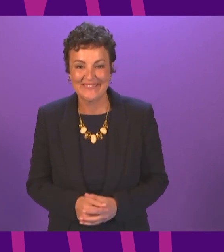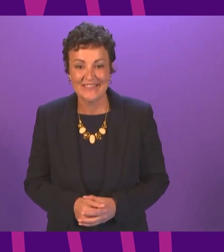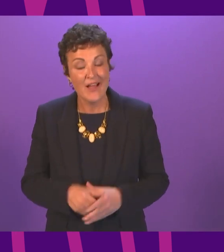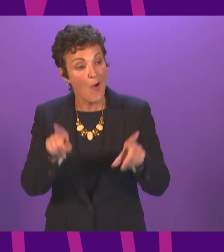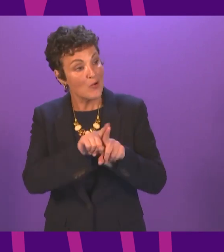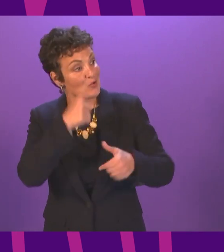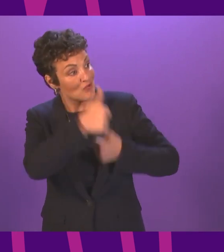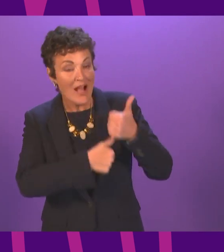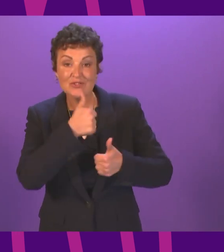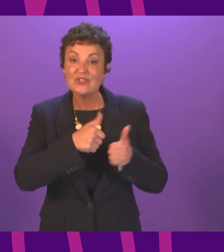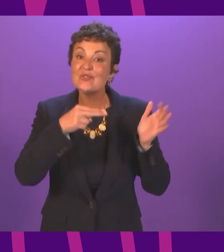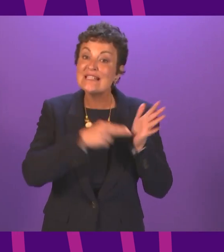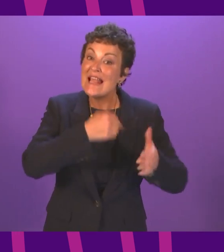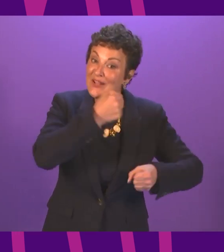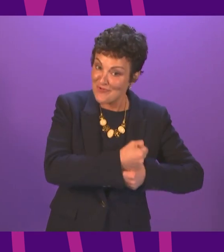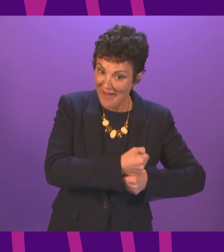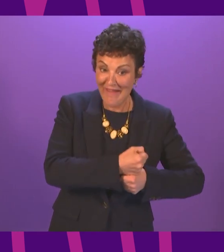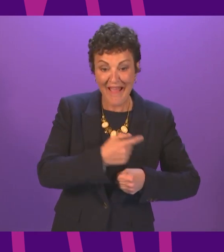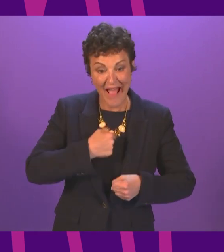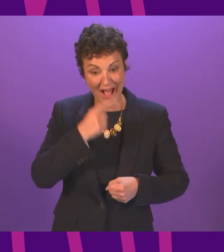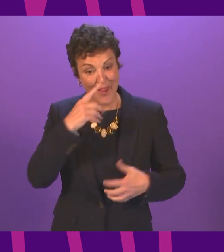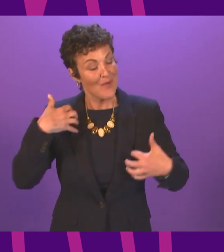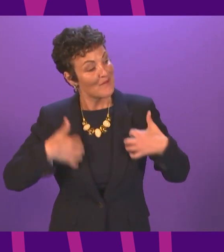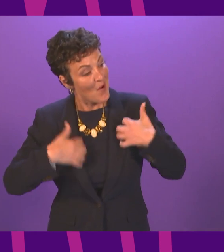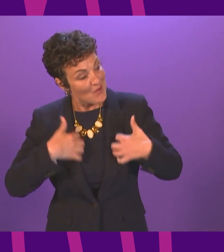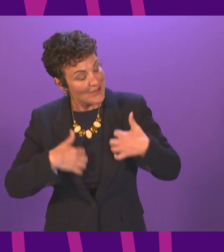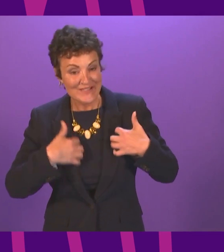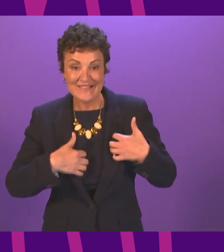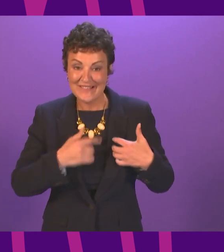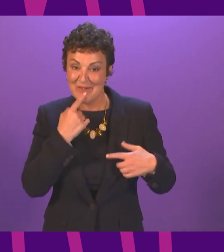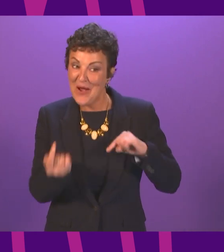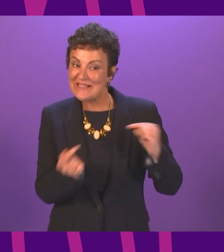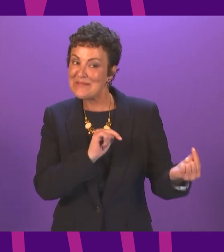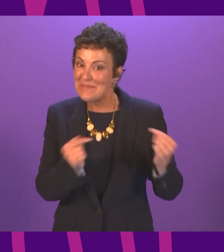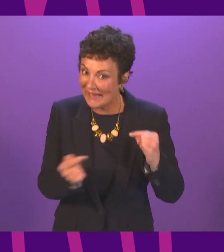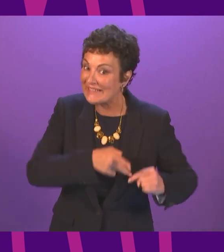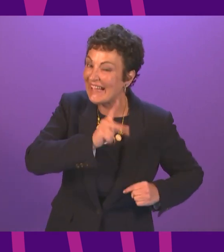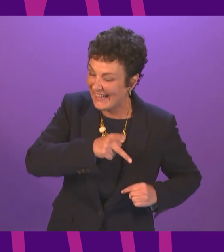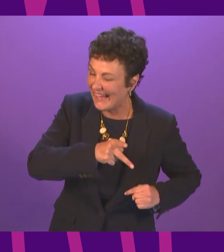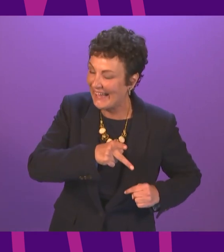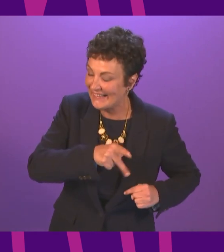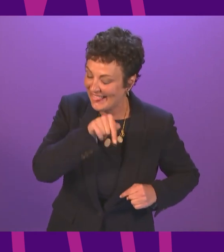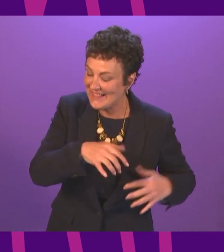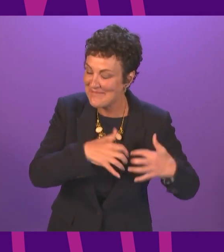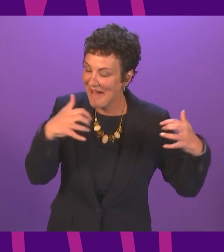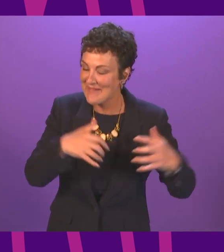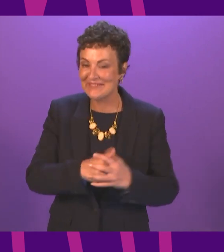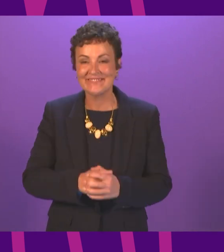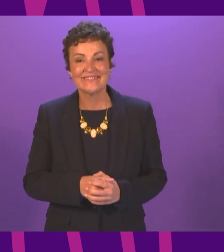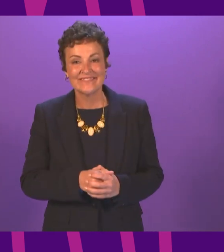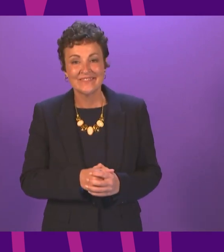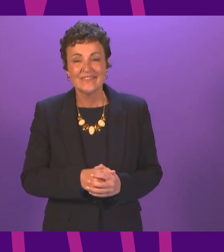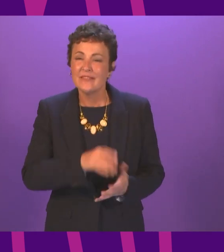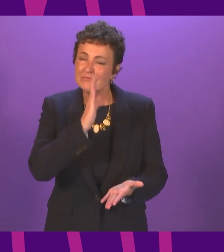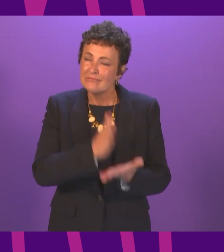to Neil Gray who I look forward to renewing our debates again in this parliament it is